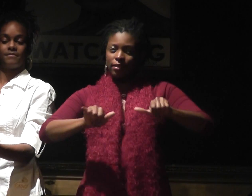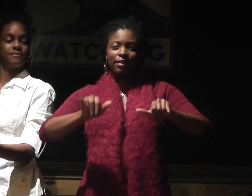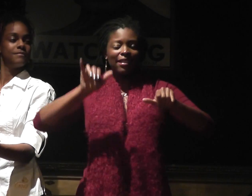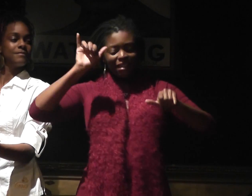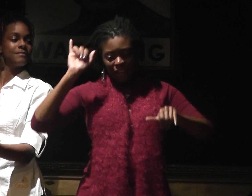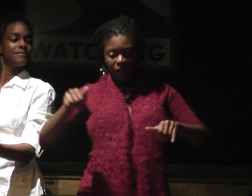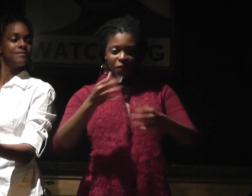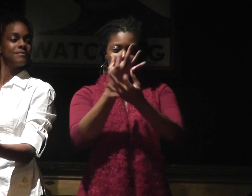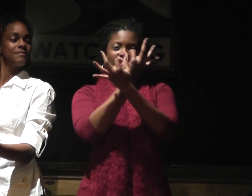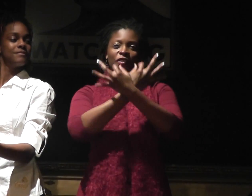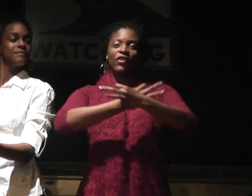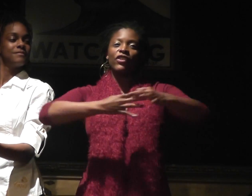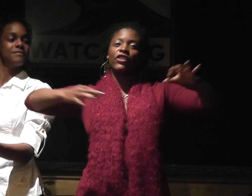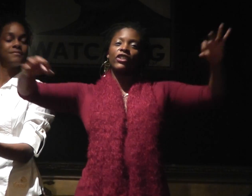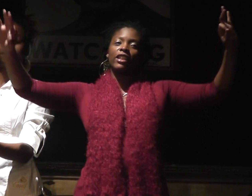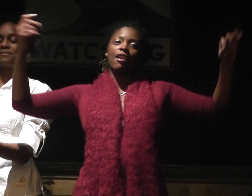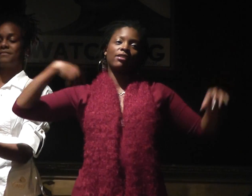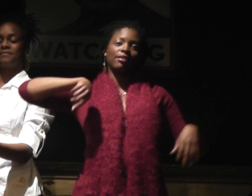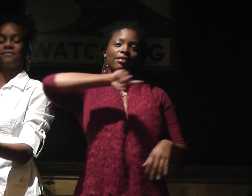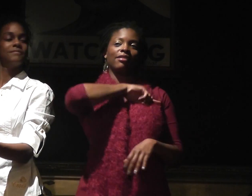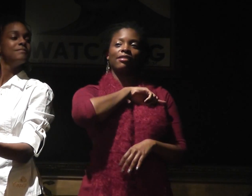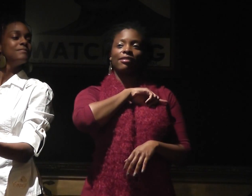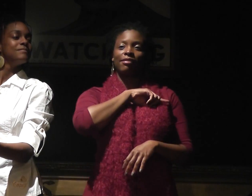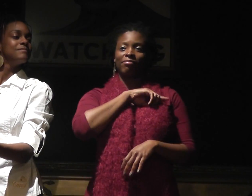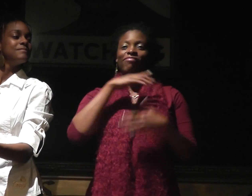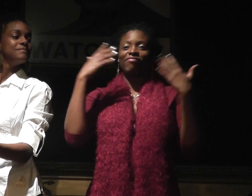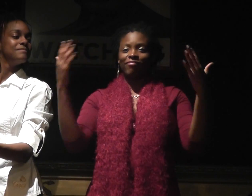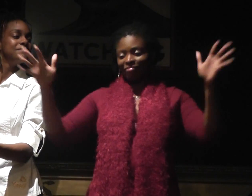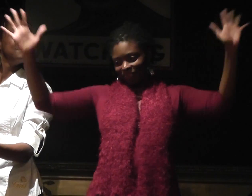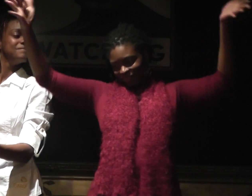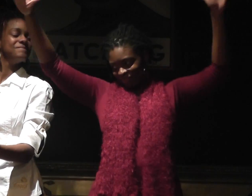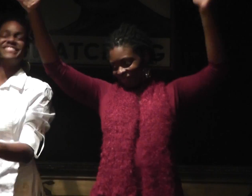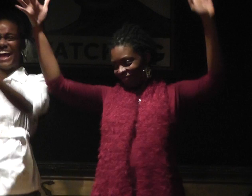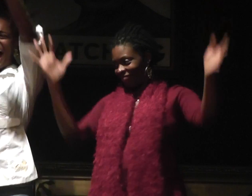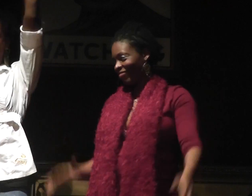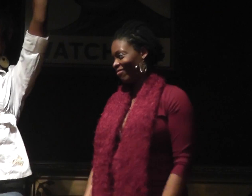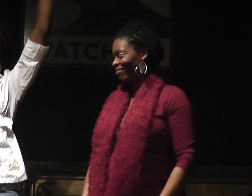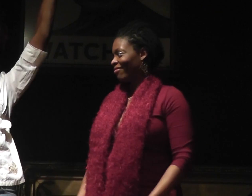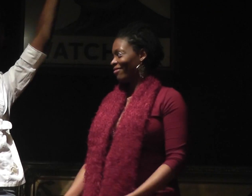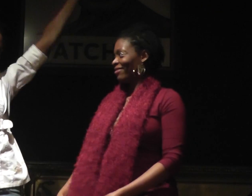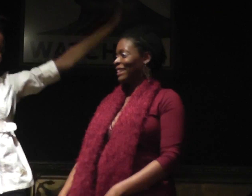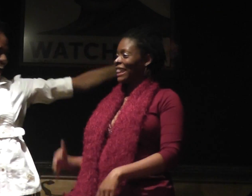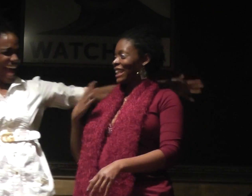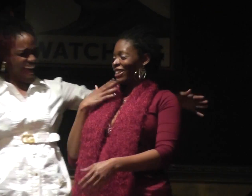Yet we still love the same way. As we're trying to be free.